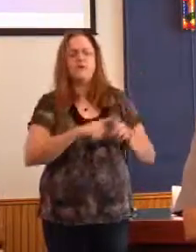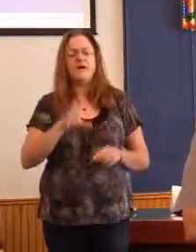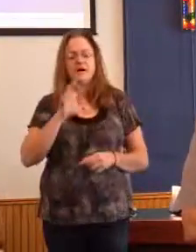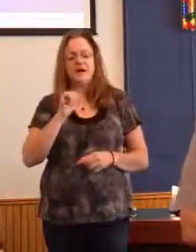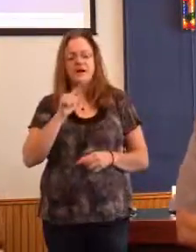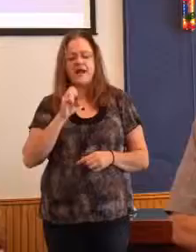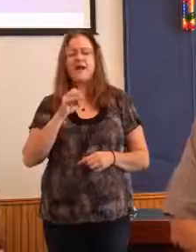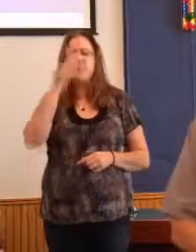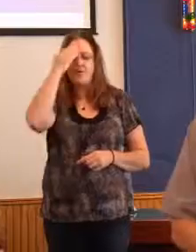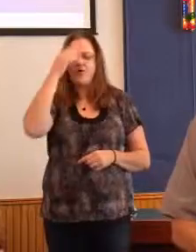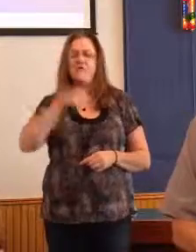Well,